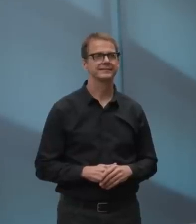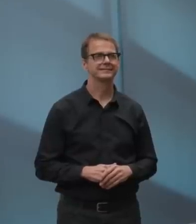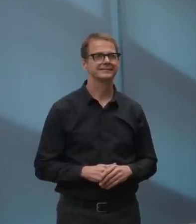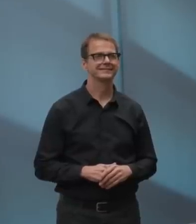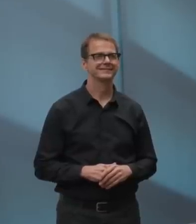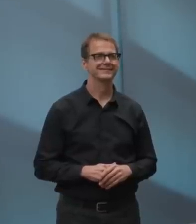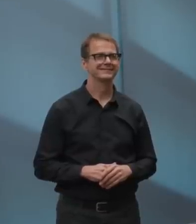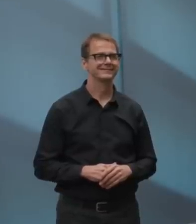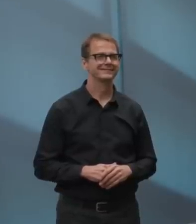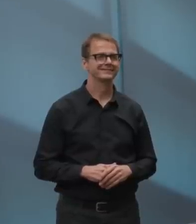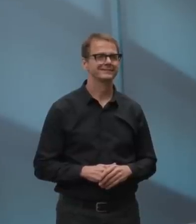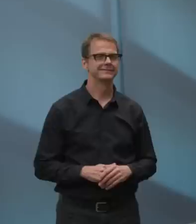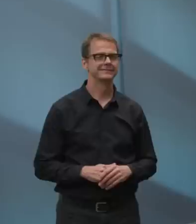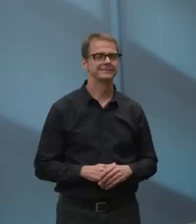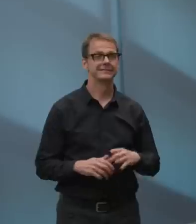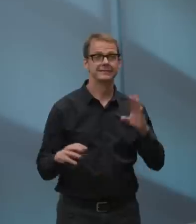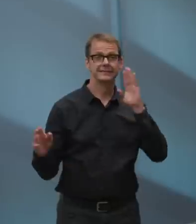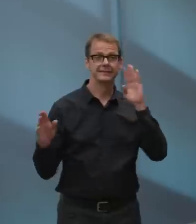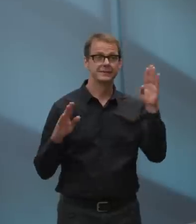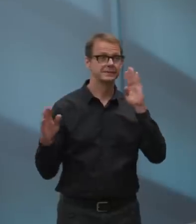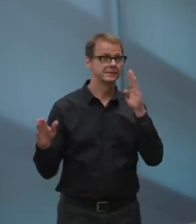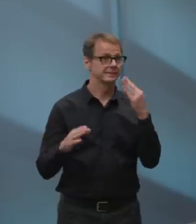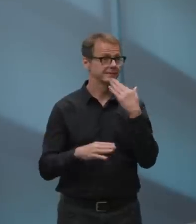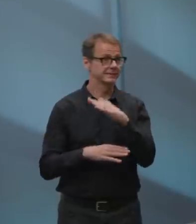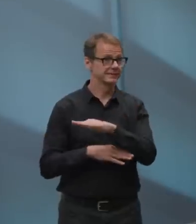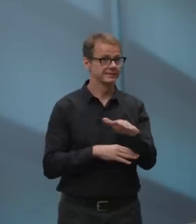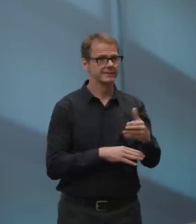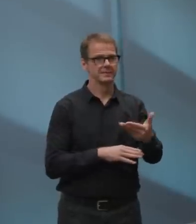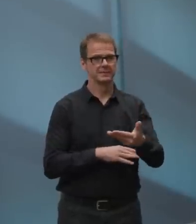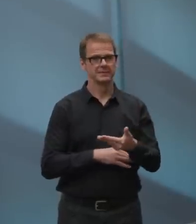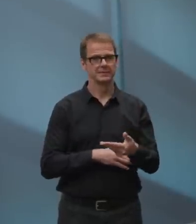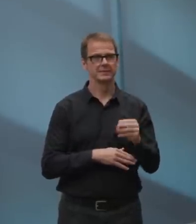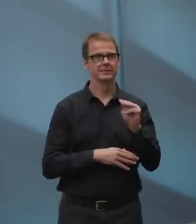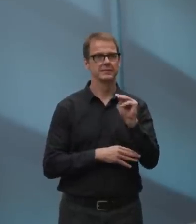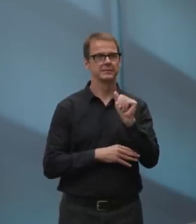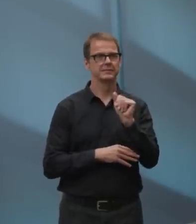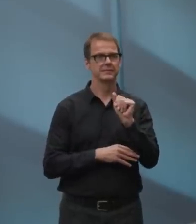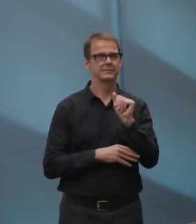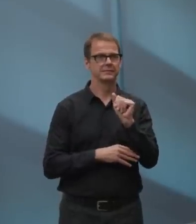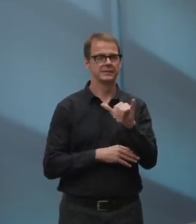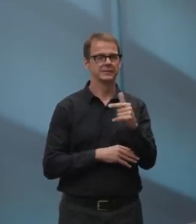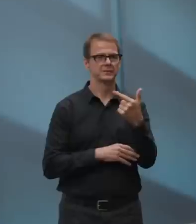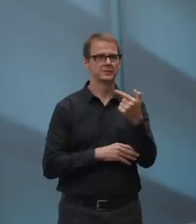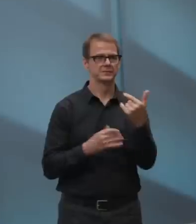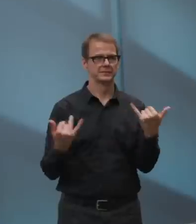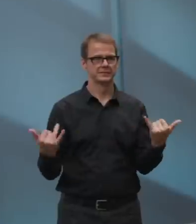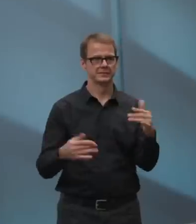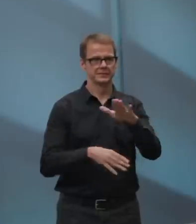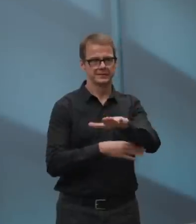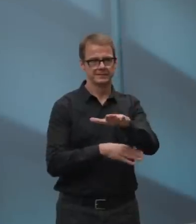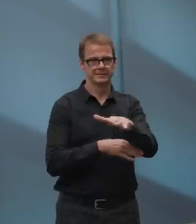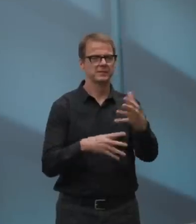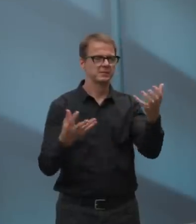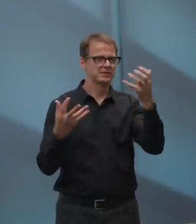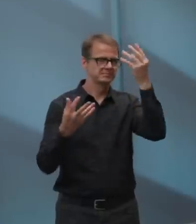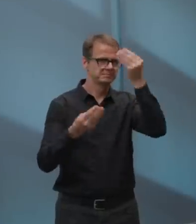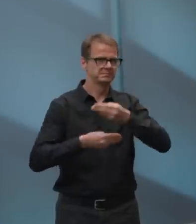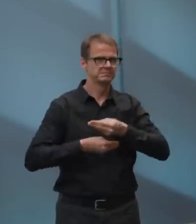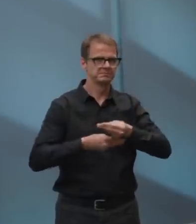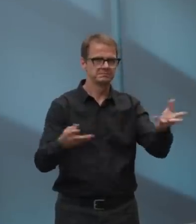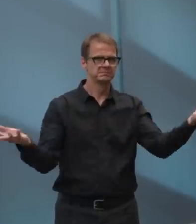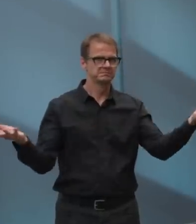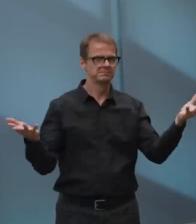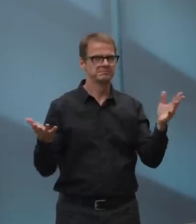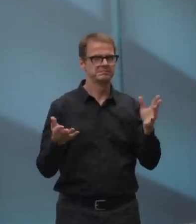Good afternoon everybody and welcome to our May 21st Thursday afternoon media availability following the